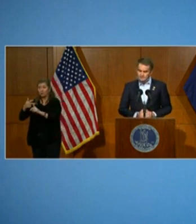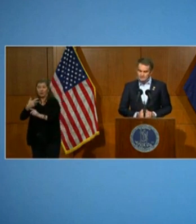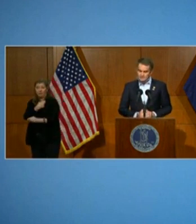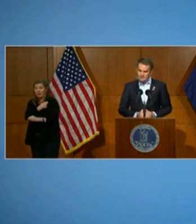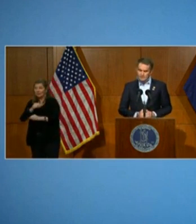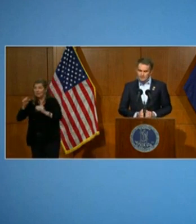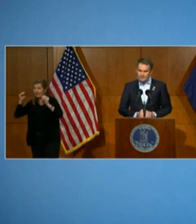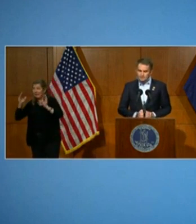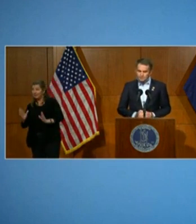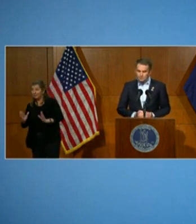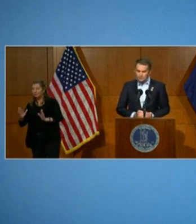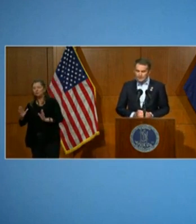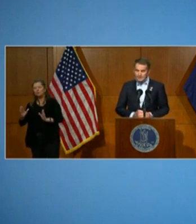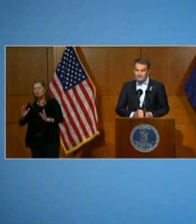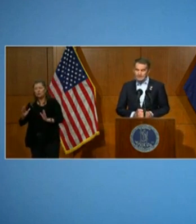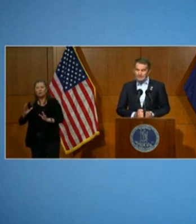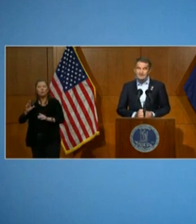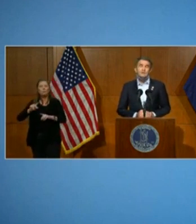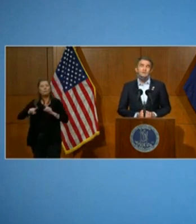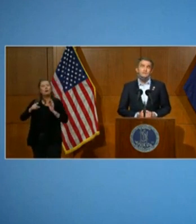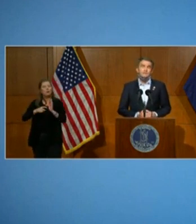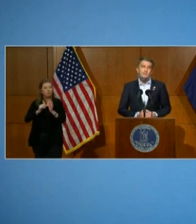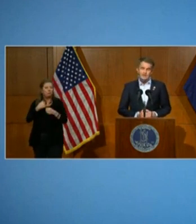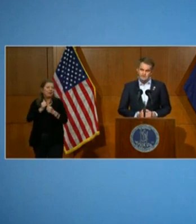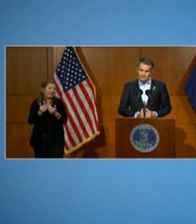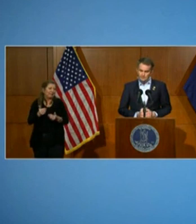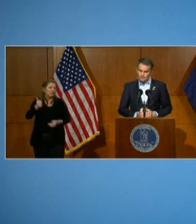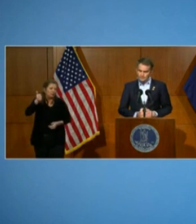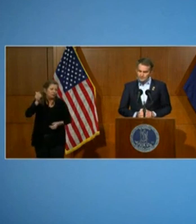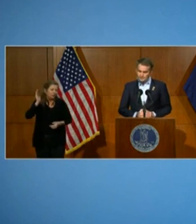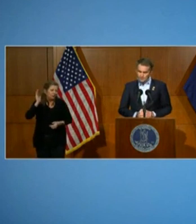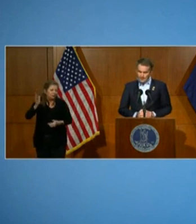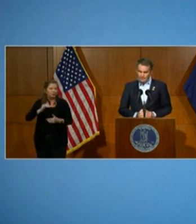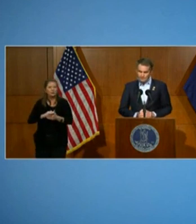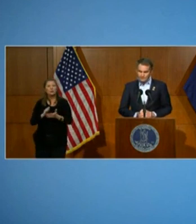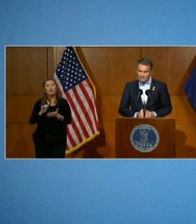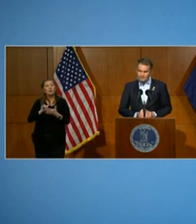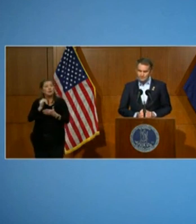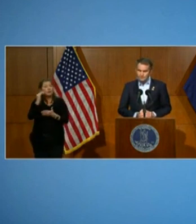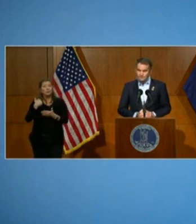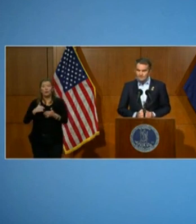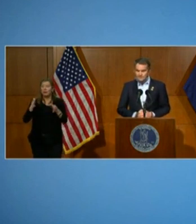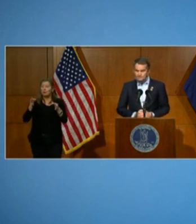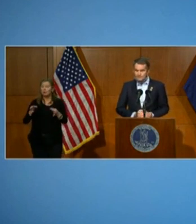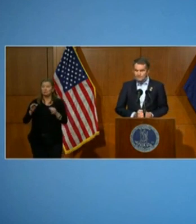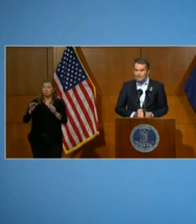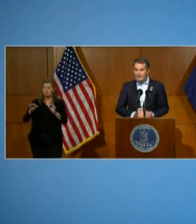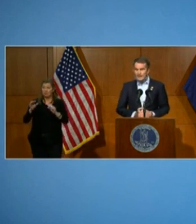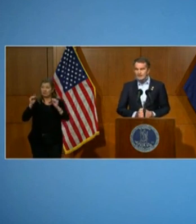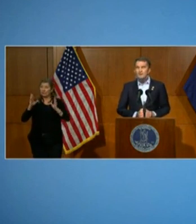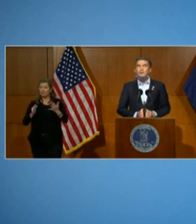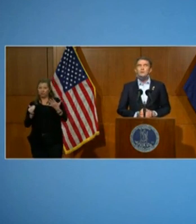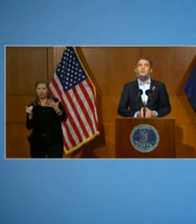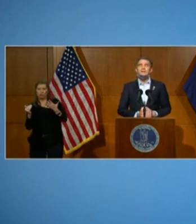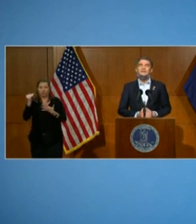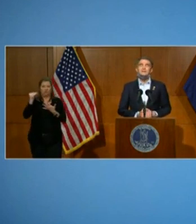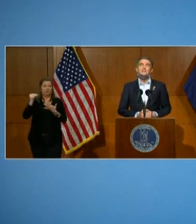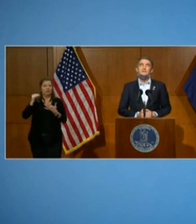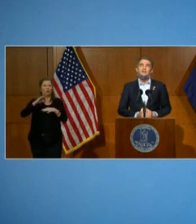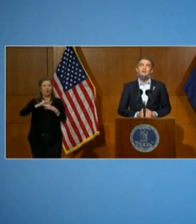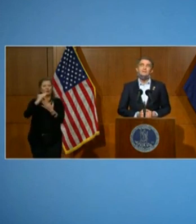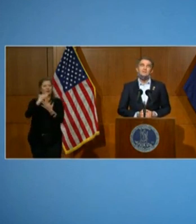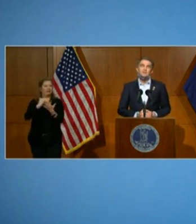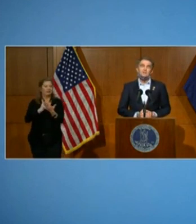teachers, but that sure will make it a lot easier. So that's why we've chosen to put teachers so high on the